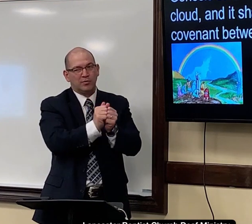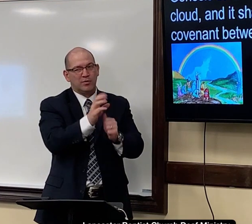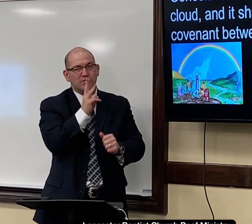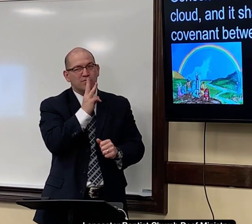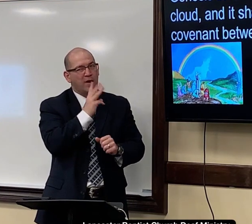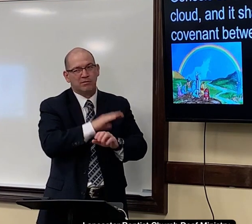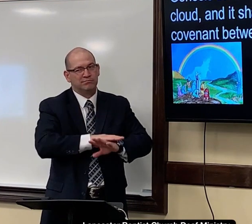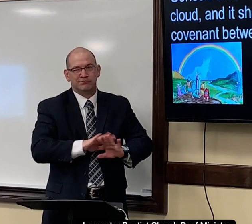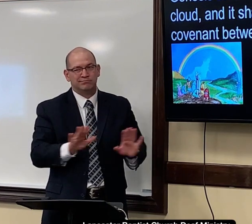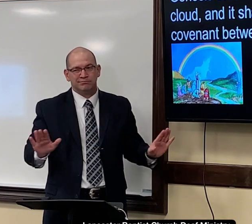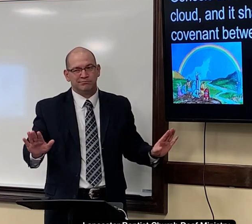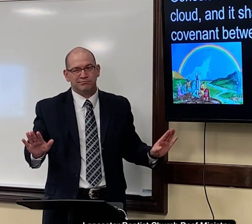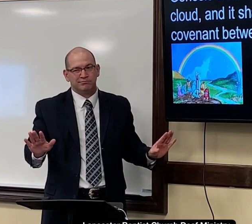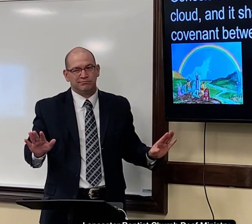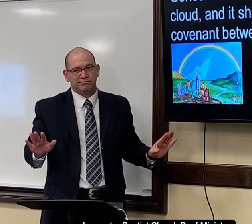all the world with water again